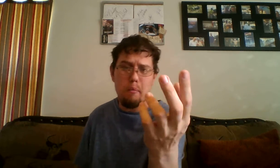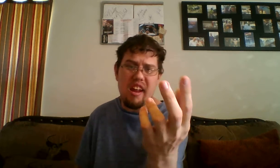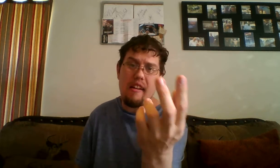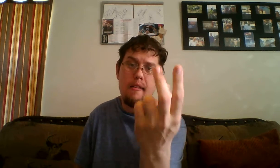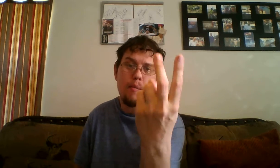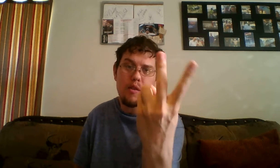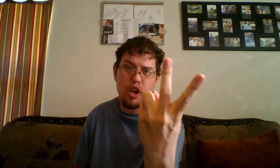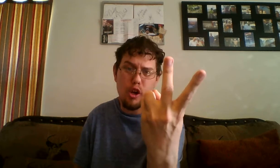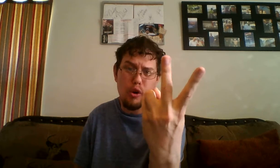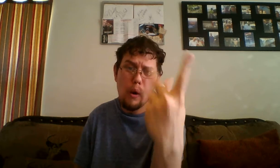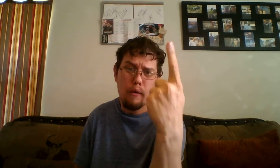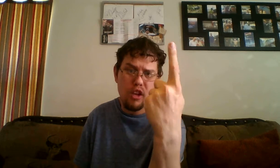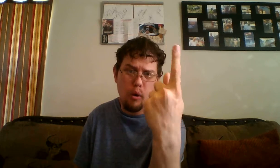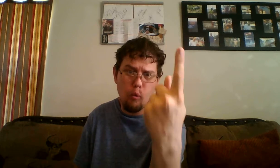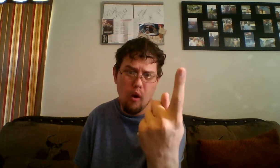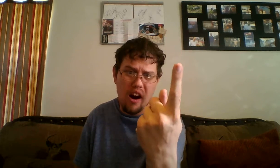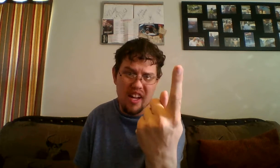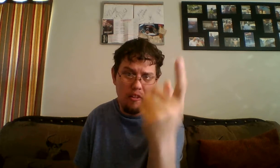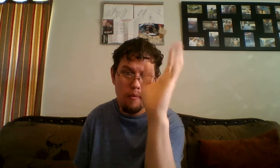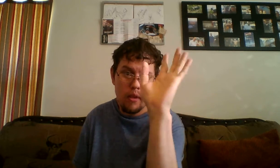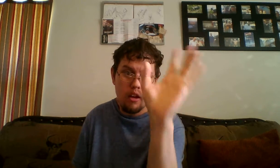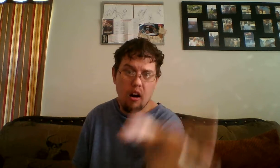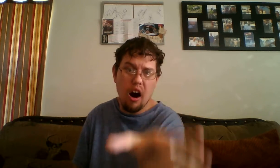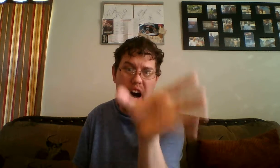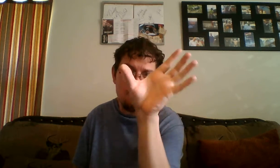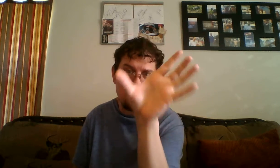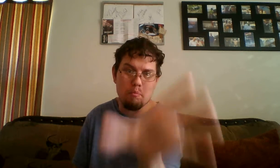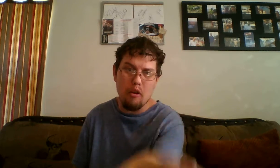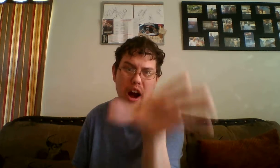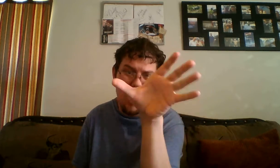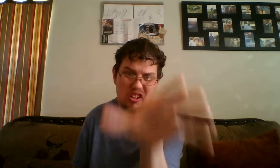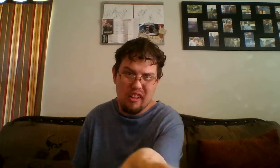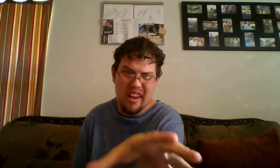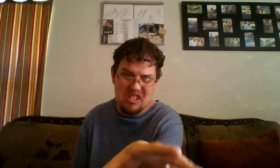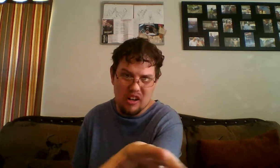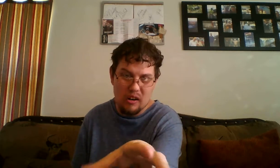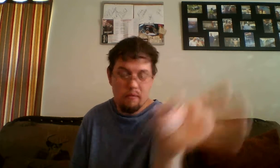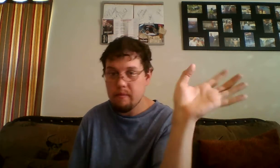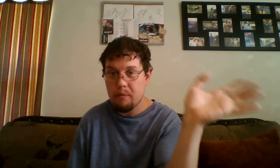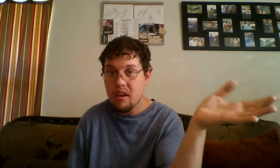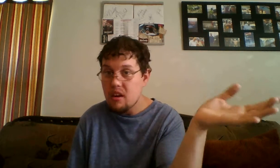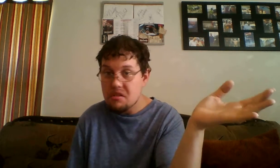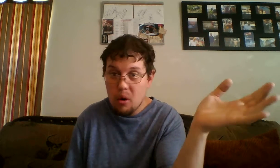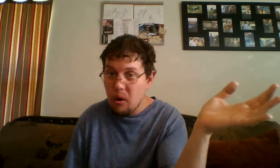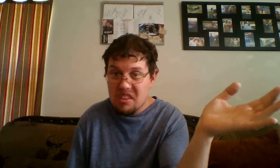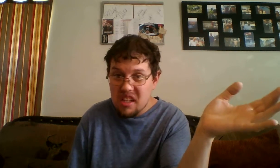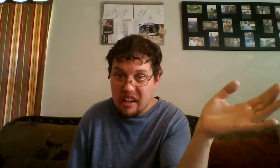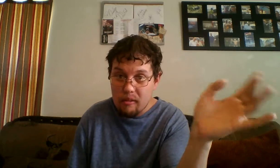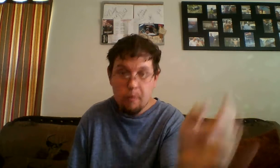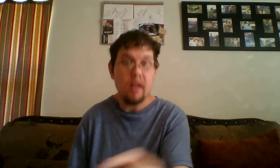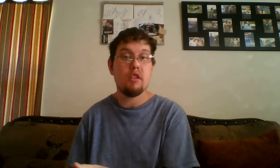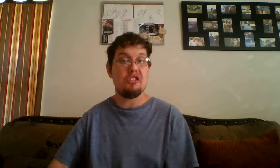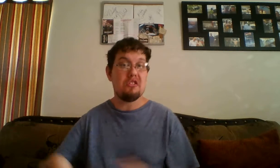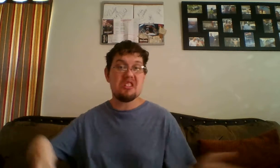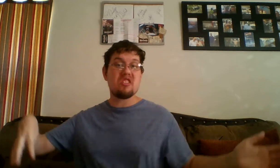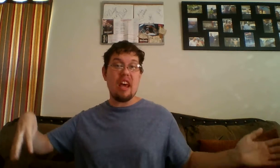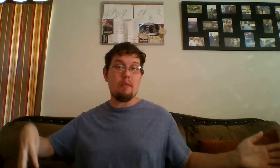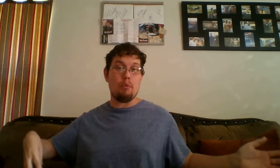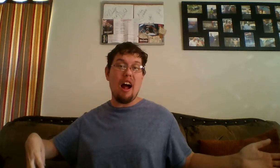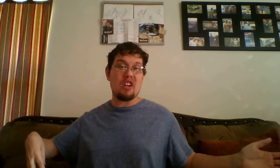be 2-1 on Brock Lesnar. So, what then? Do you just say Brock